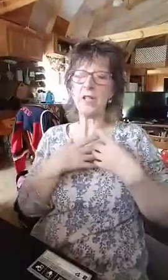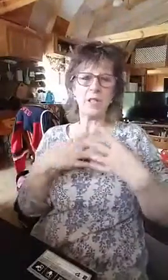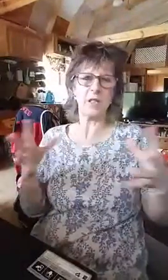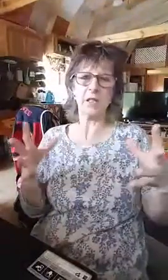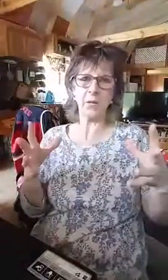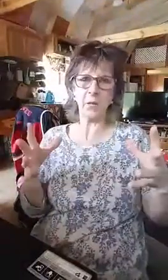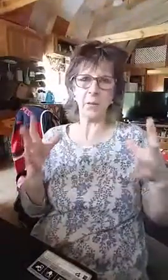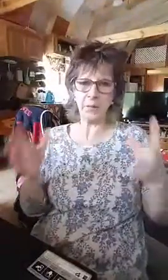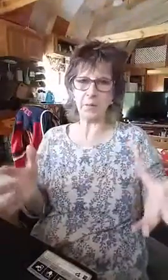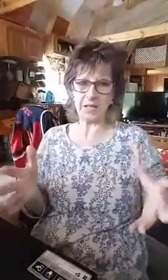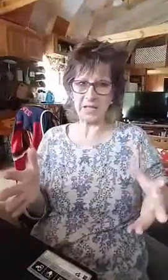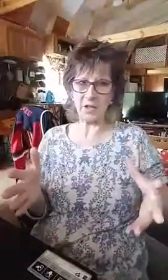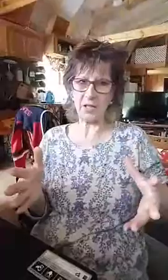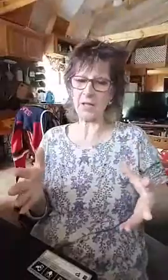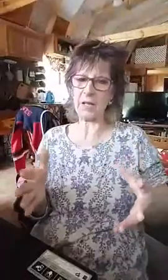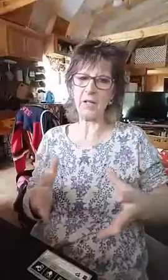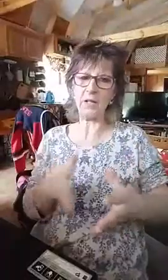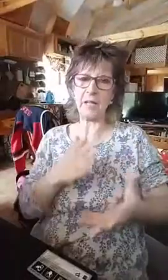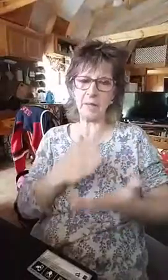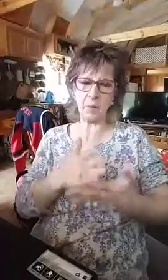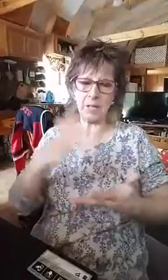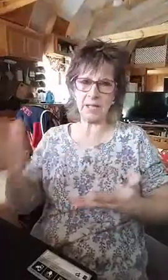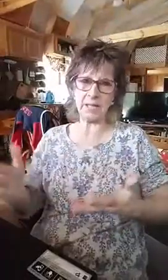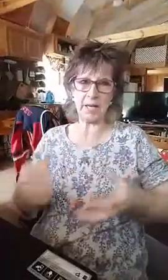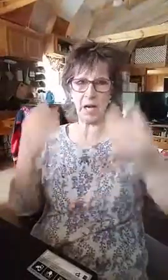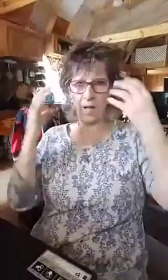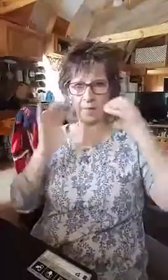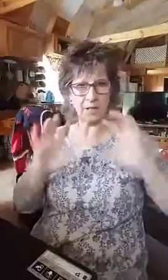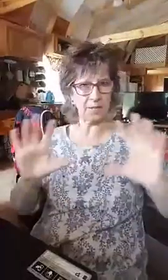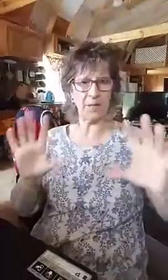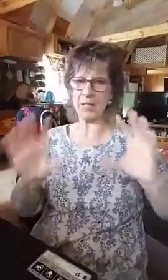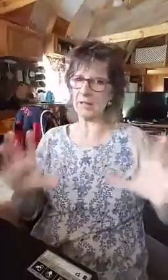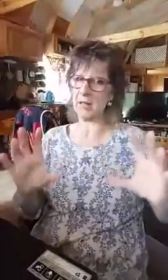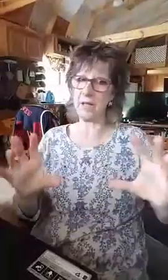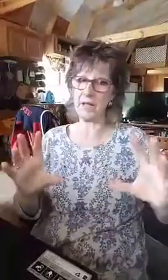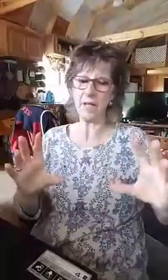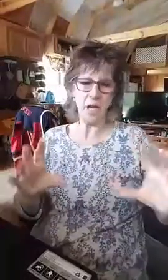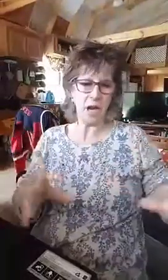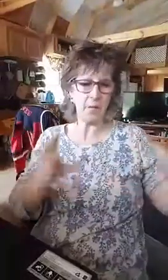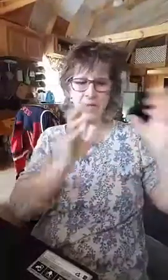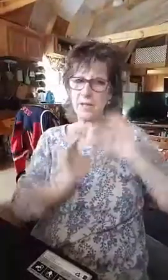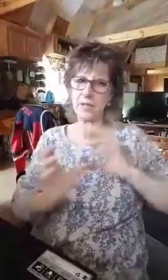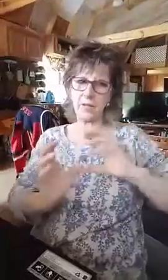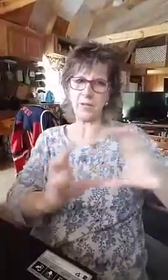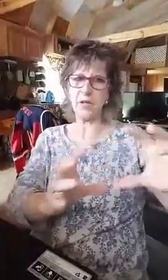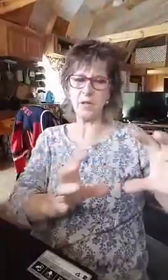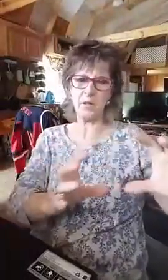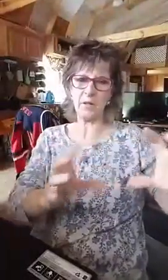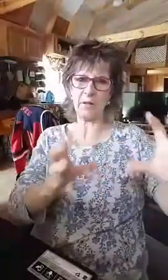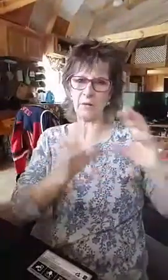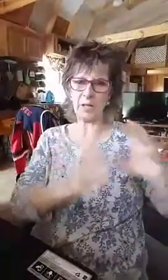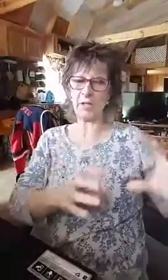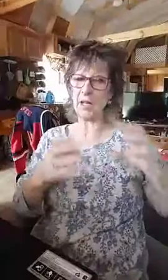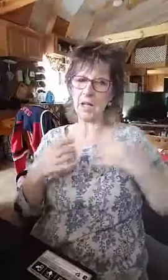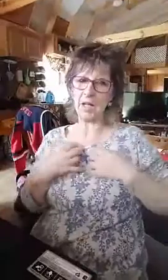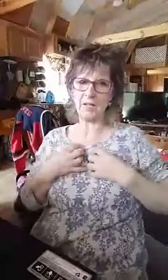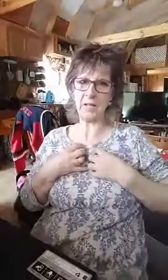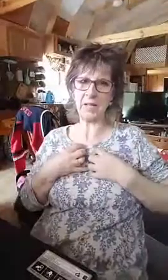different people that teach on it that you can get more insight. I'm just a beginner on this. I'm just giving to you the revelation that God gives to me